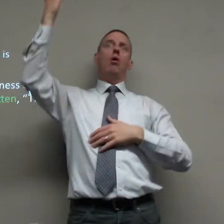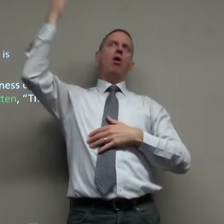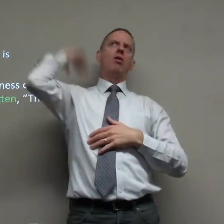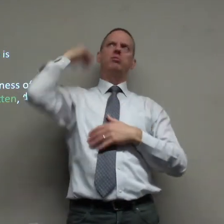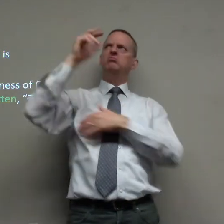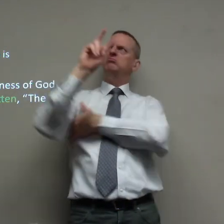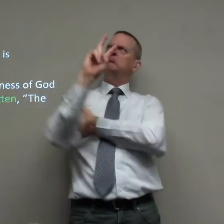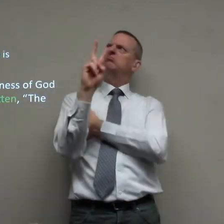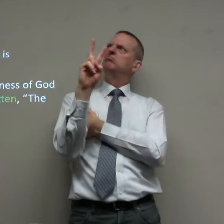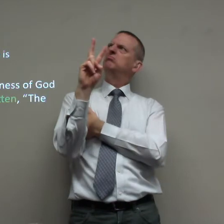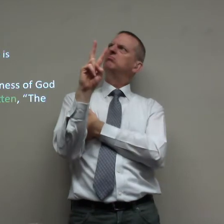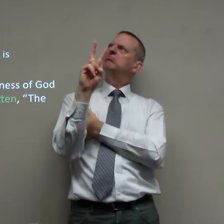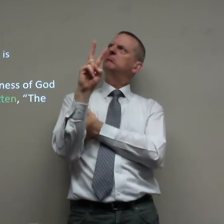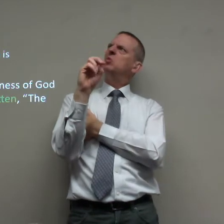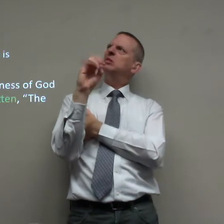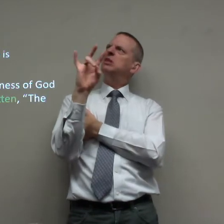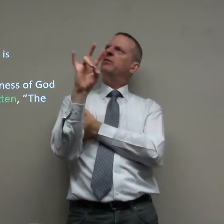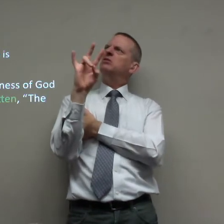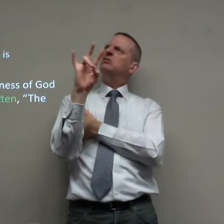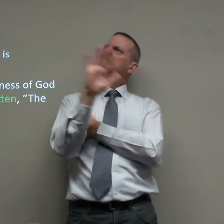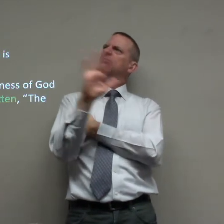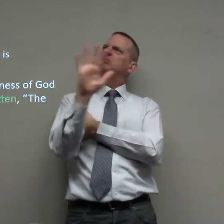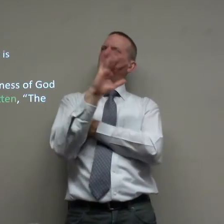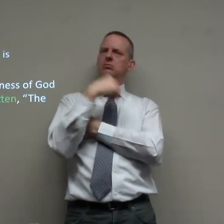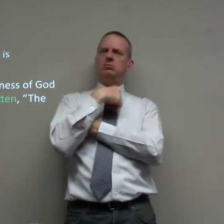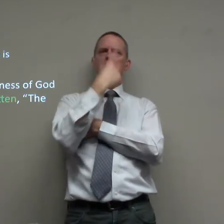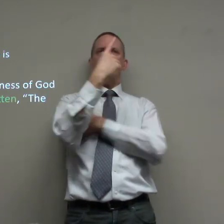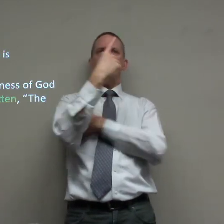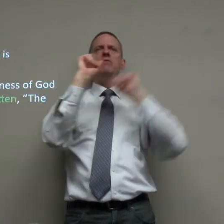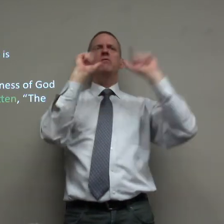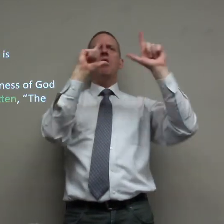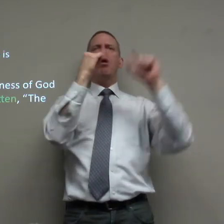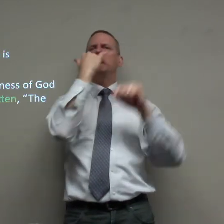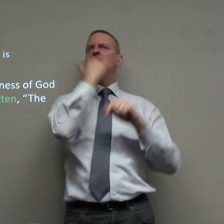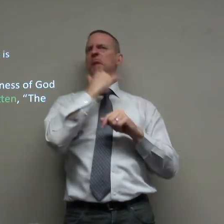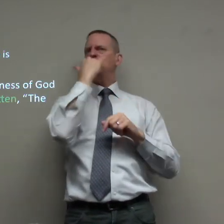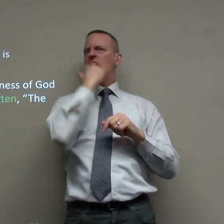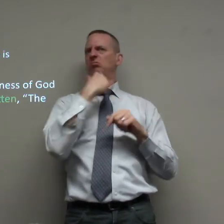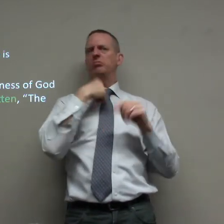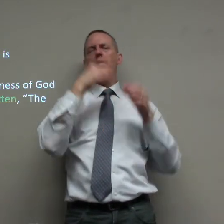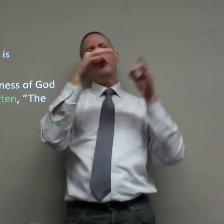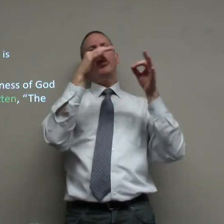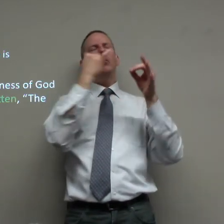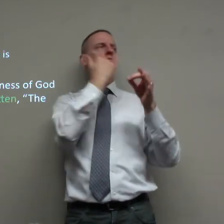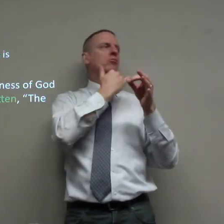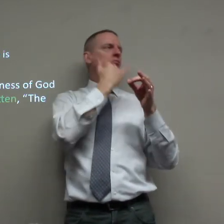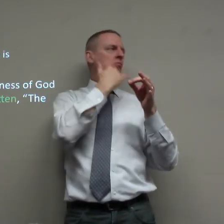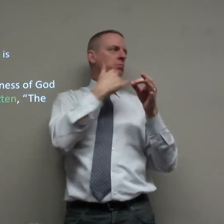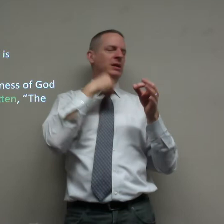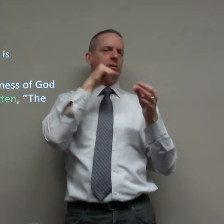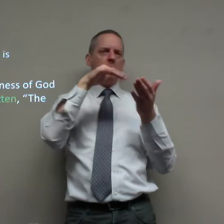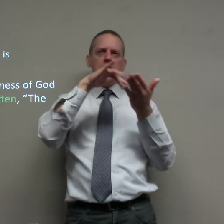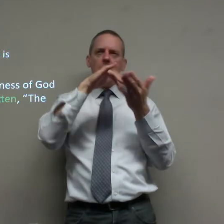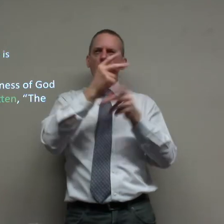a long time ago 2007 maybe I had a sermon full of mistakes